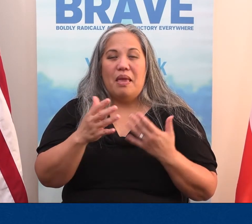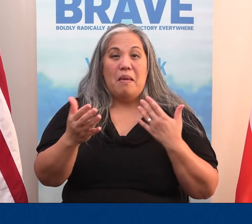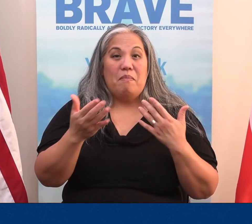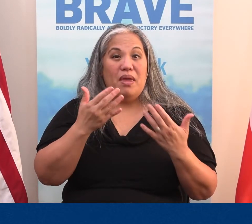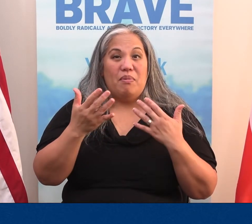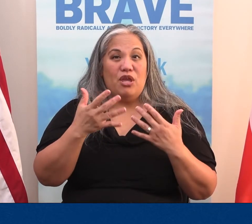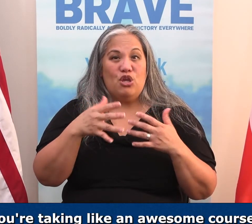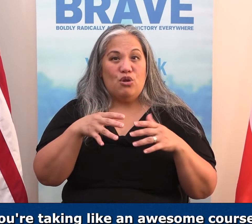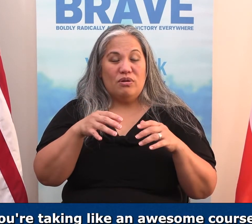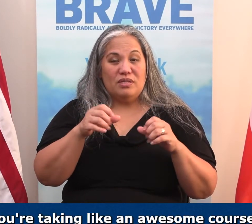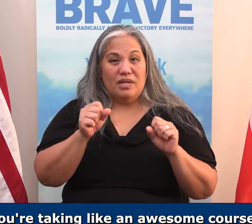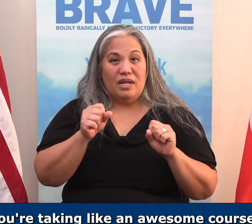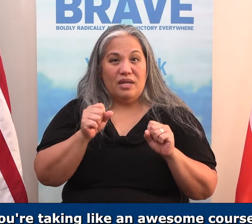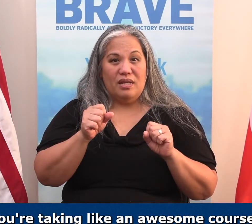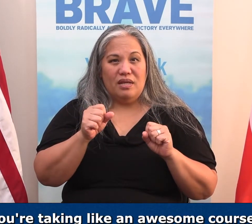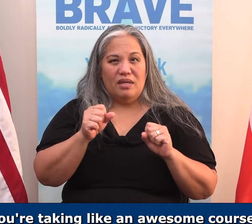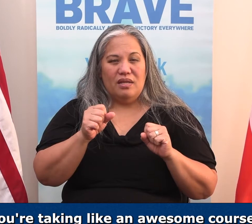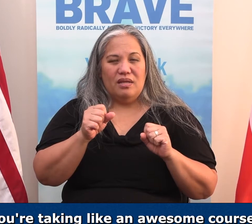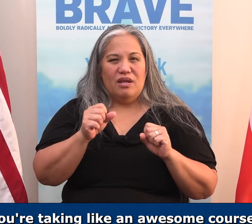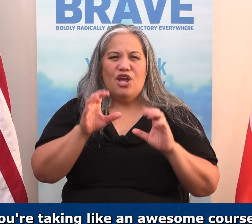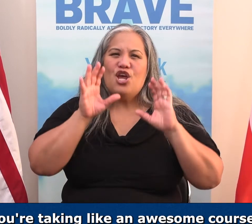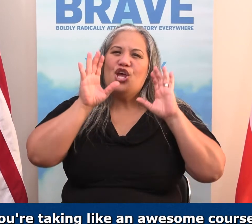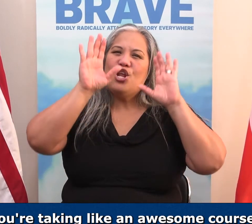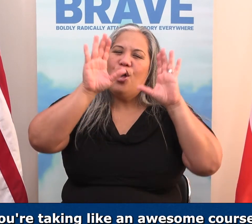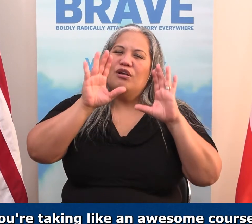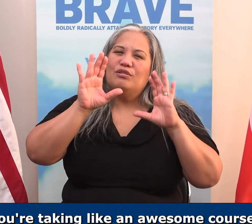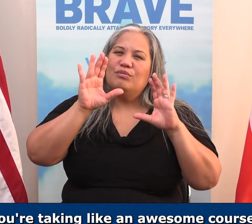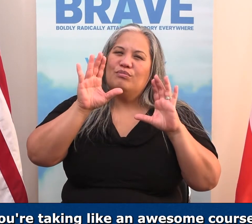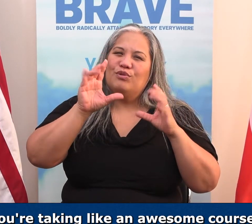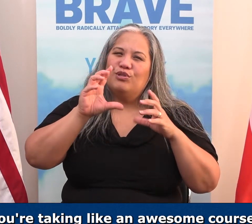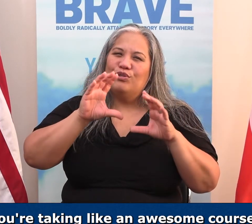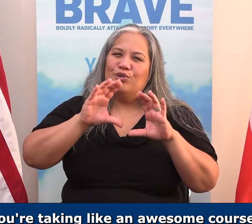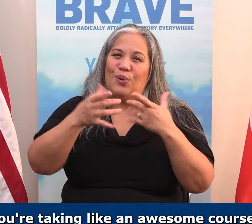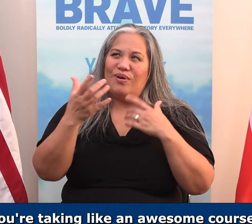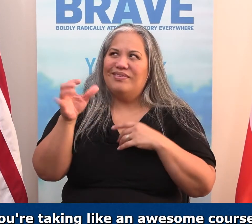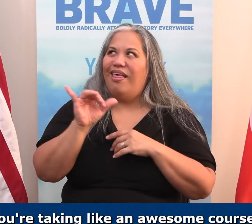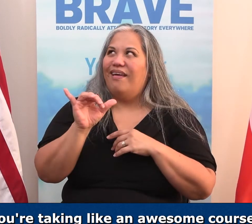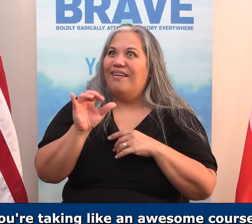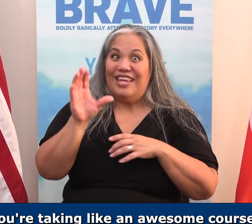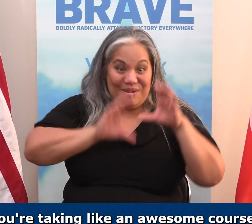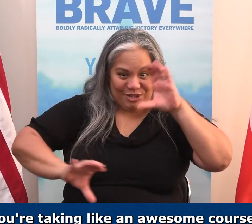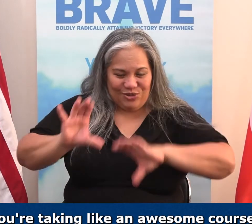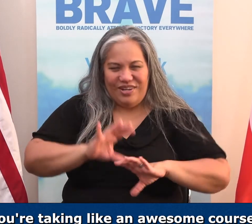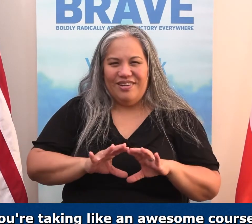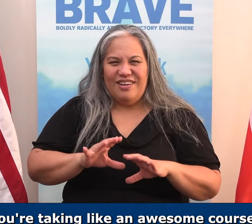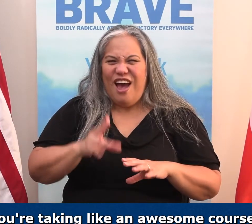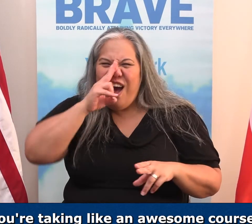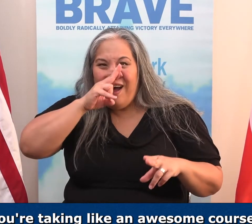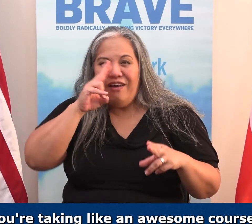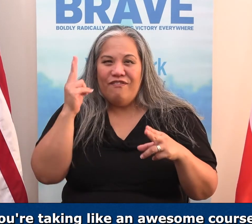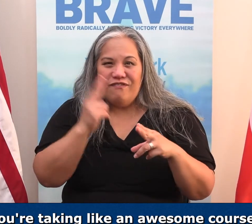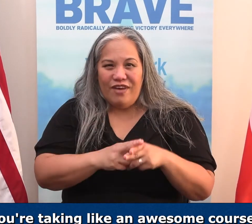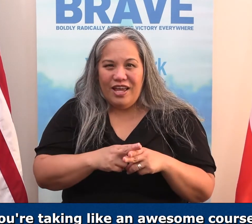and maybe you're taking like an awesome course like chemistry. You know, a fun,